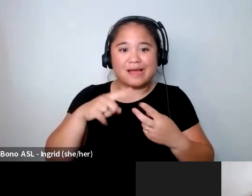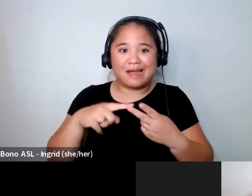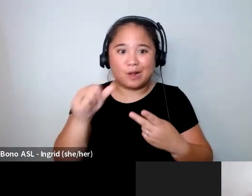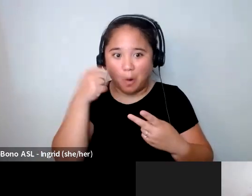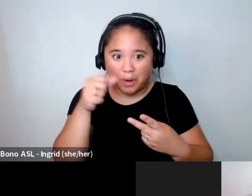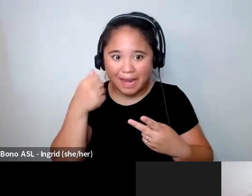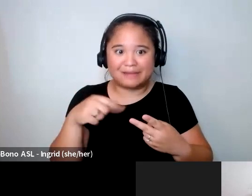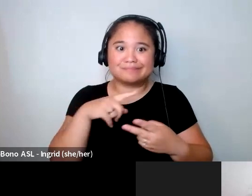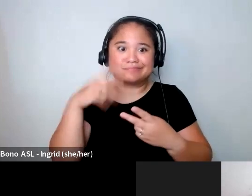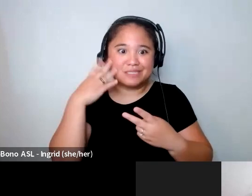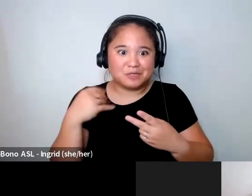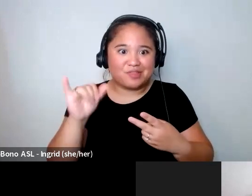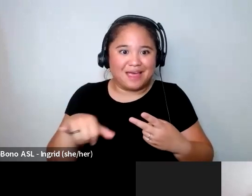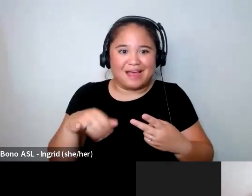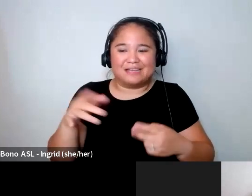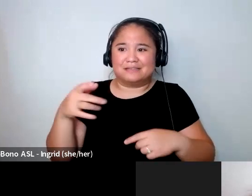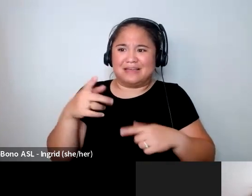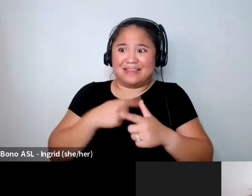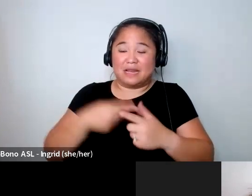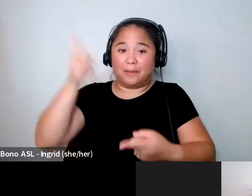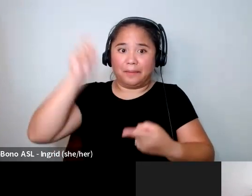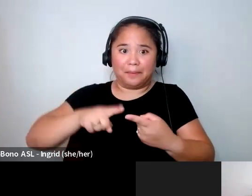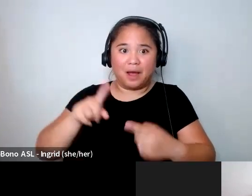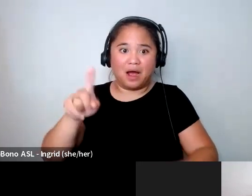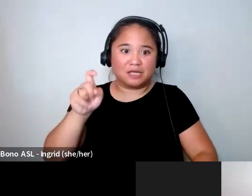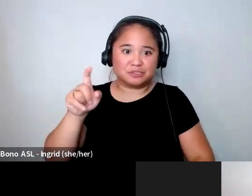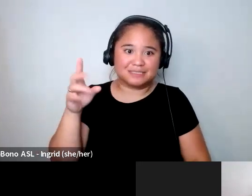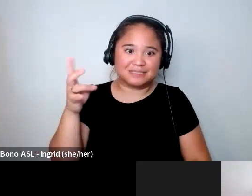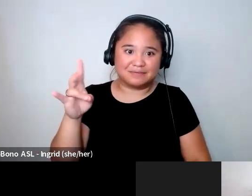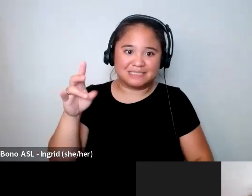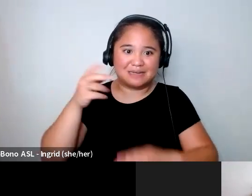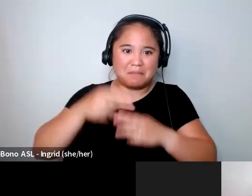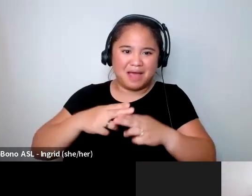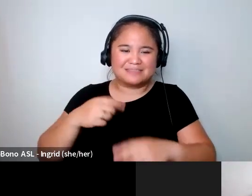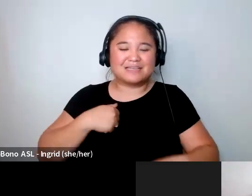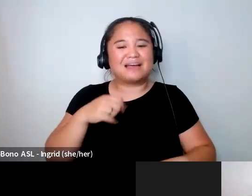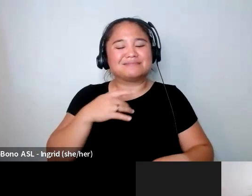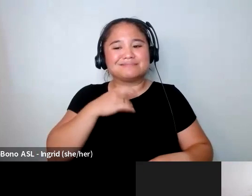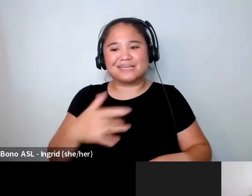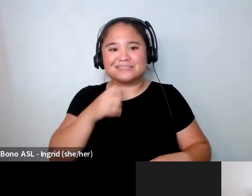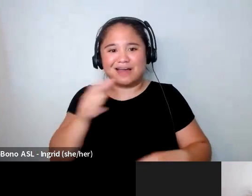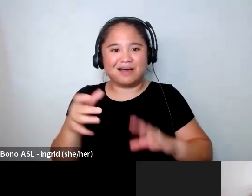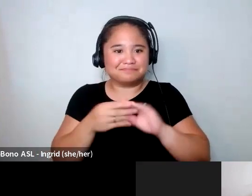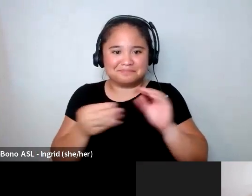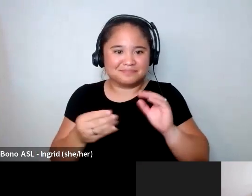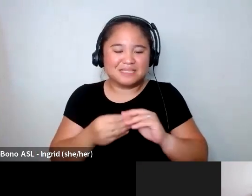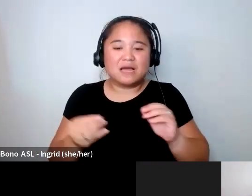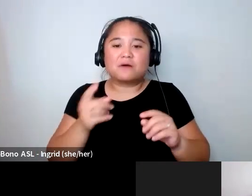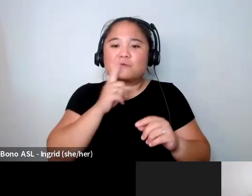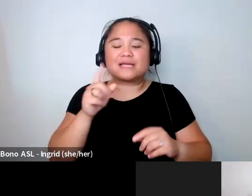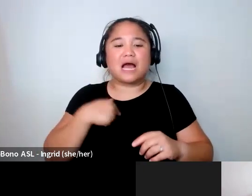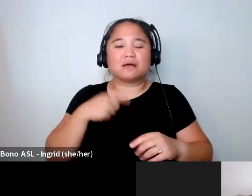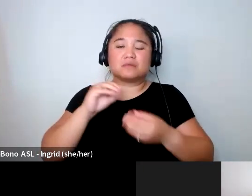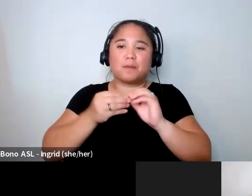and so I lost down to 117 pounds which you know I don't really talk I mean I'm saying all this kind of number